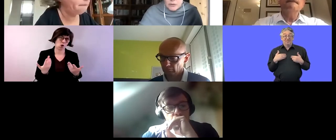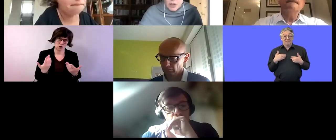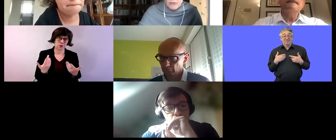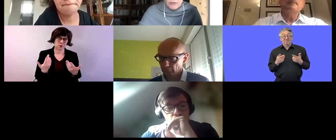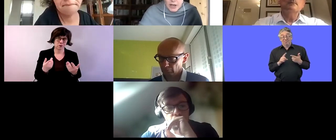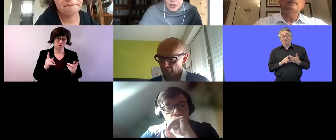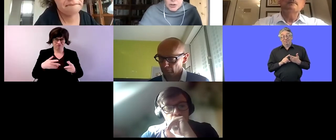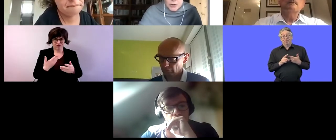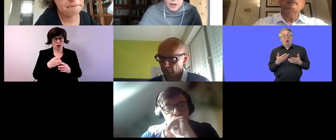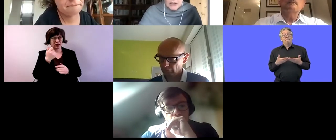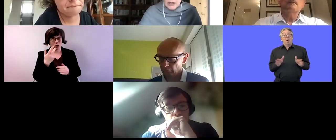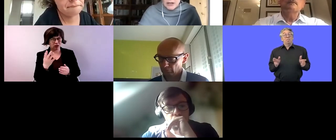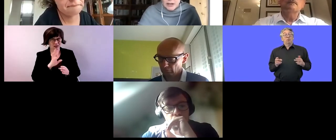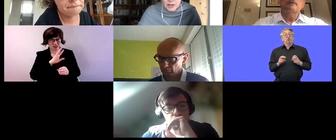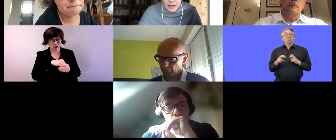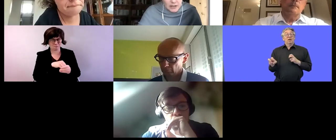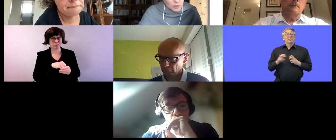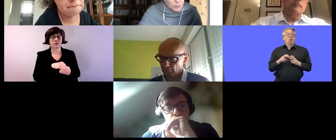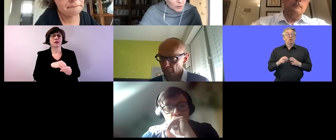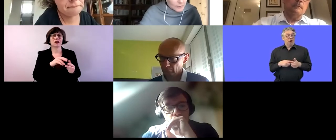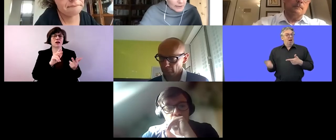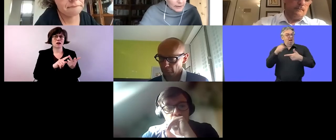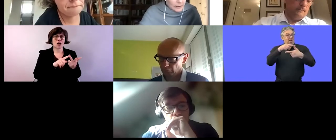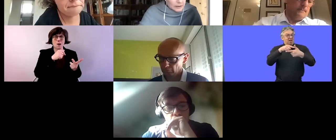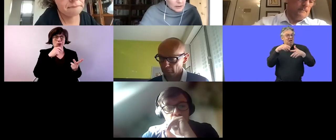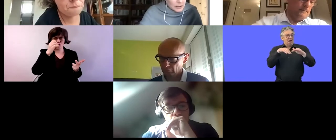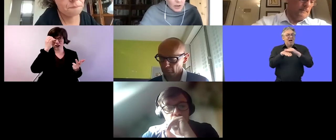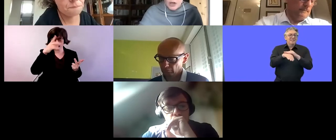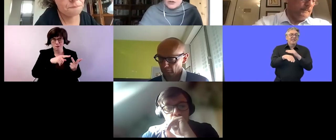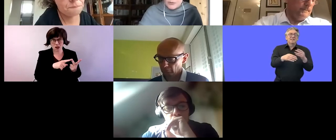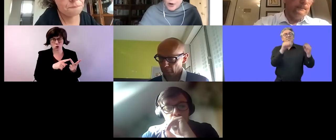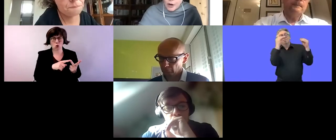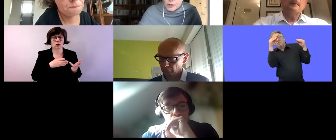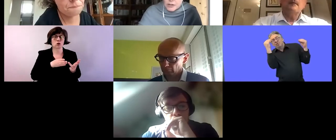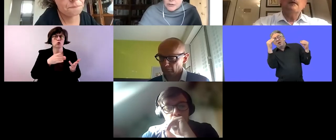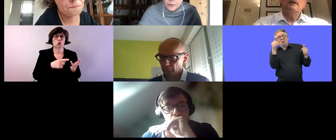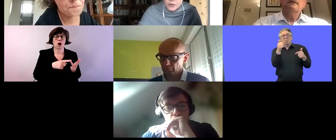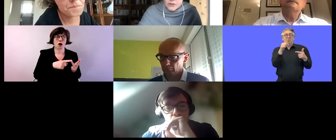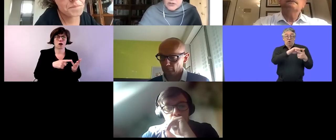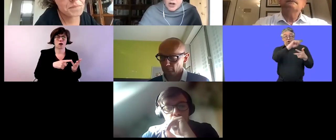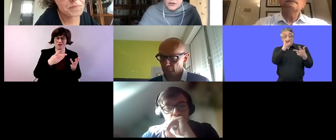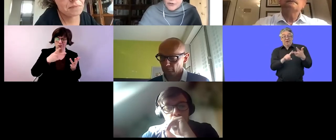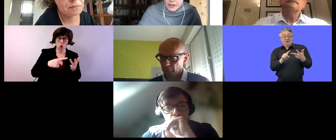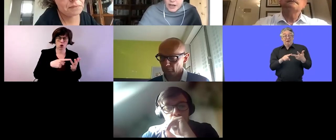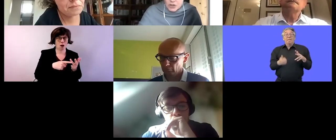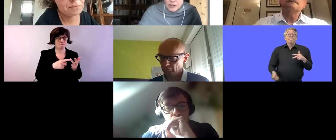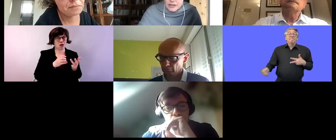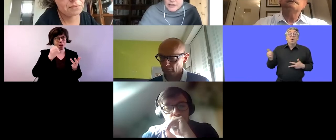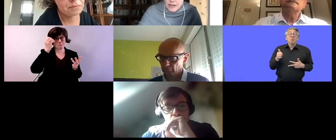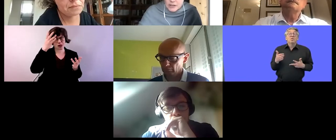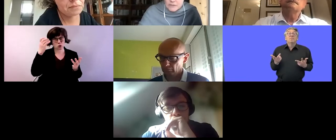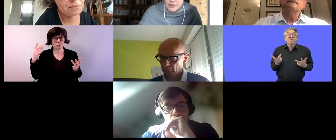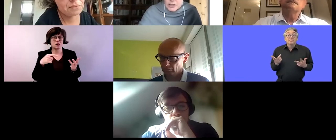is about vocational training and access to programs like that there's a priority that focuses on the financial